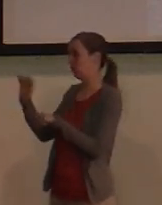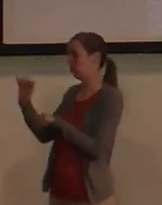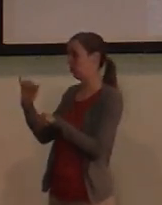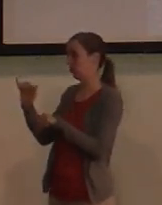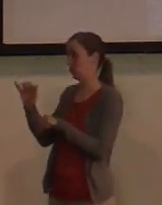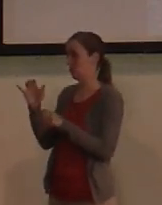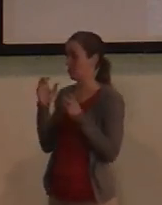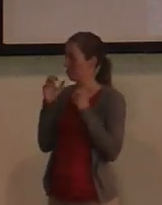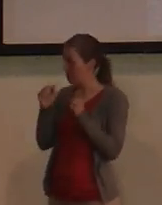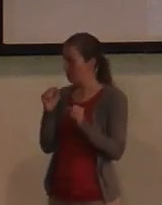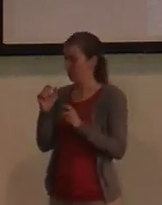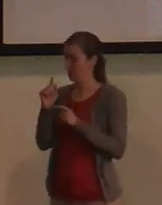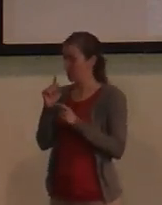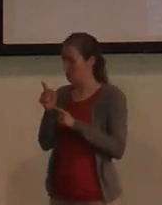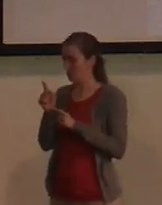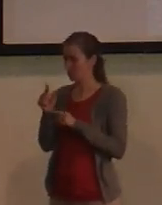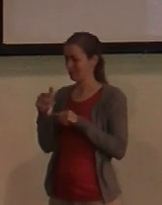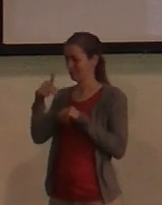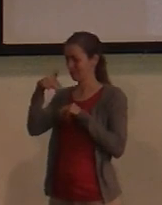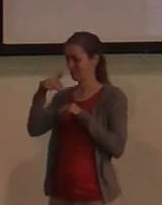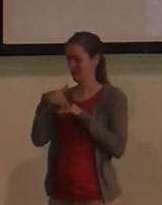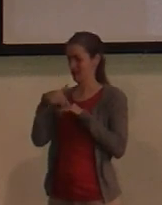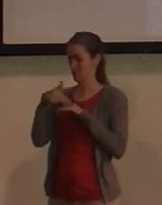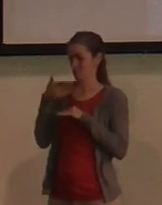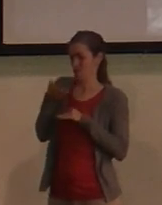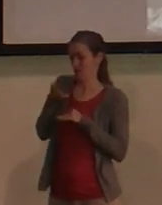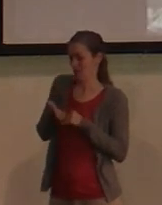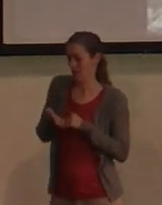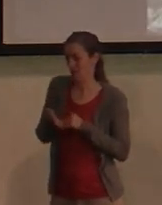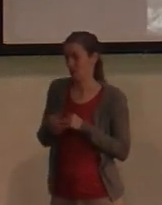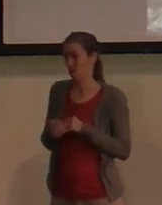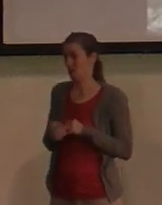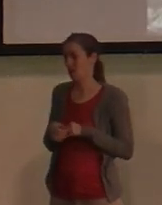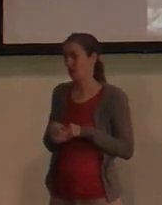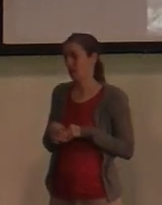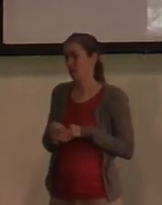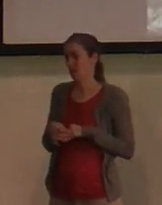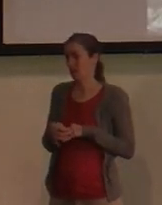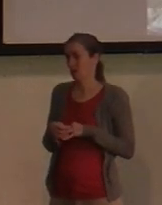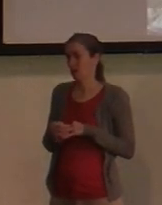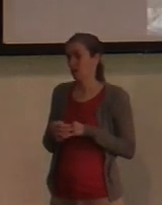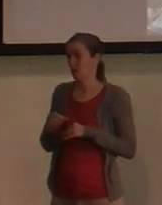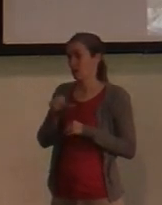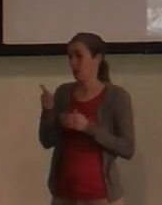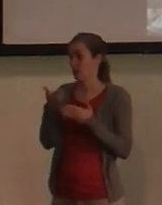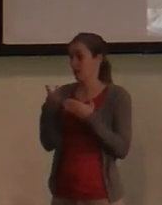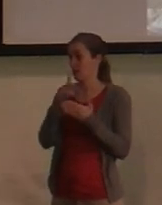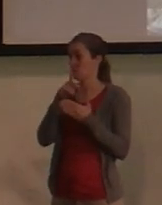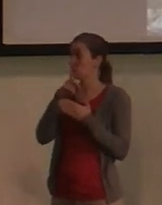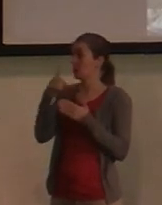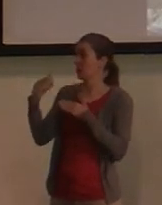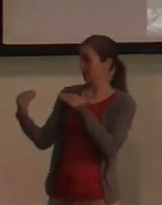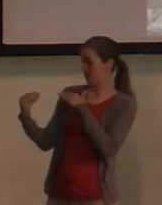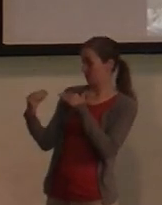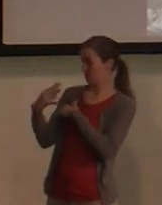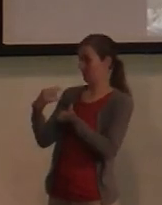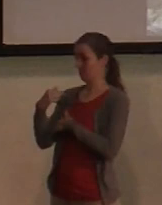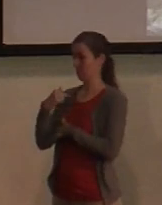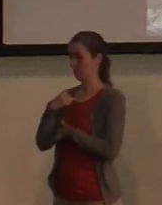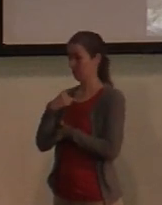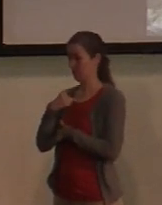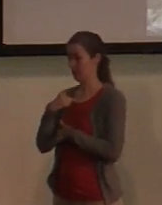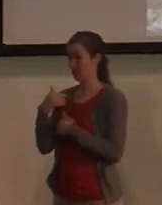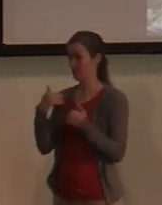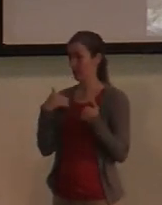right there on the edge of Galilee. Another thing that really affected me, and this is why we had Dennis